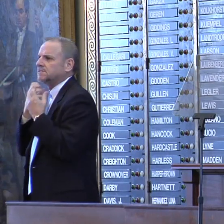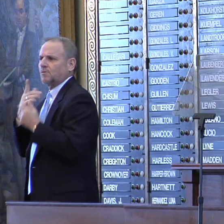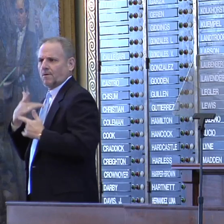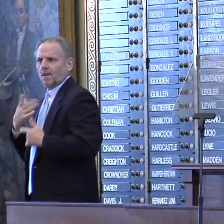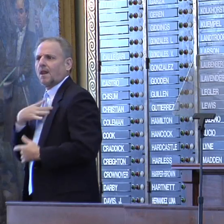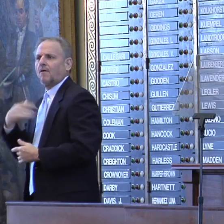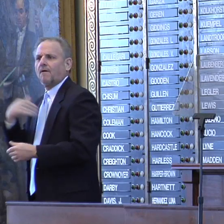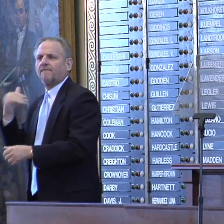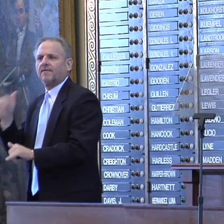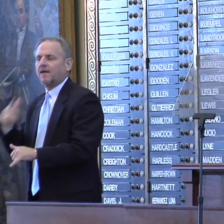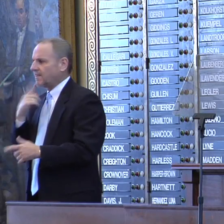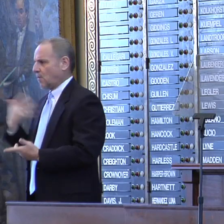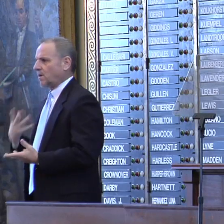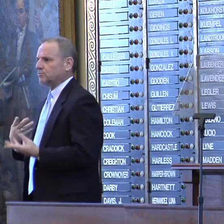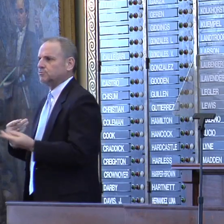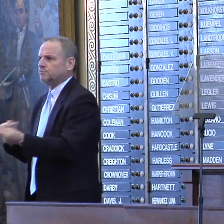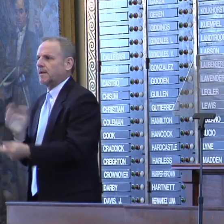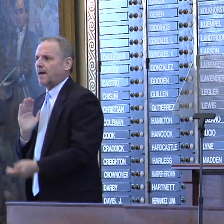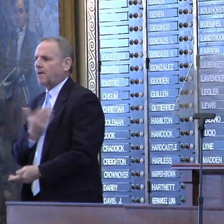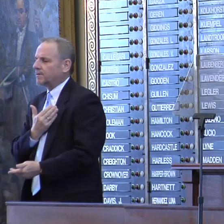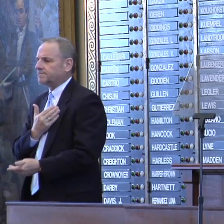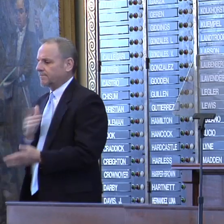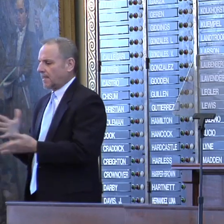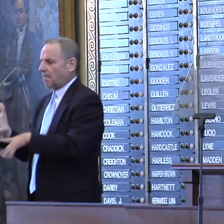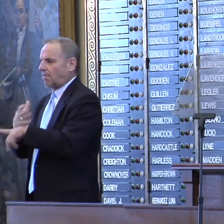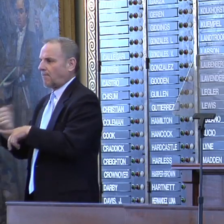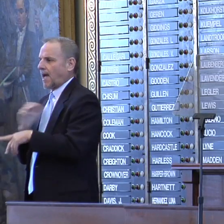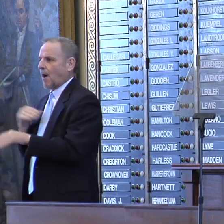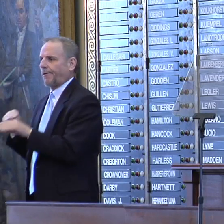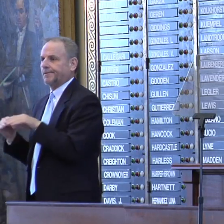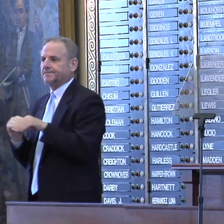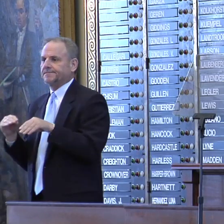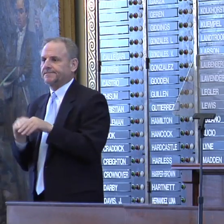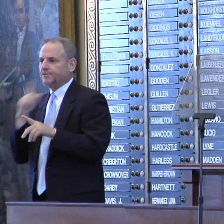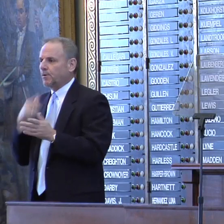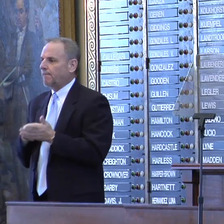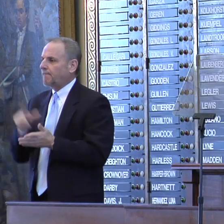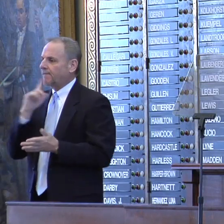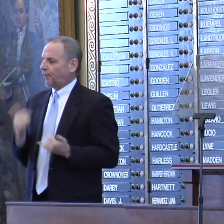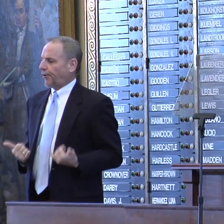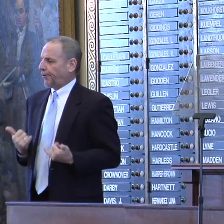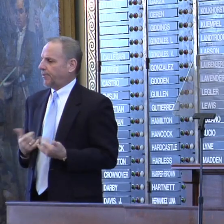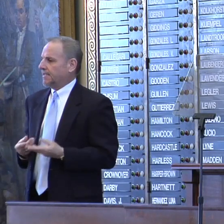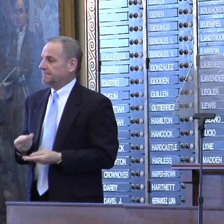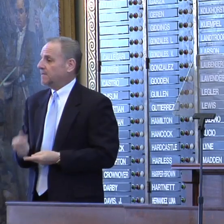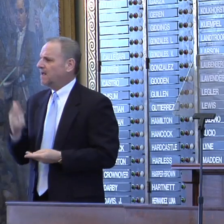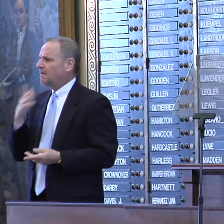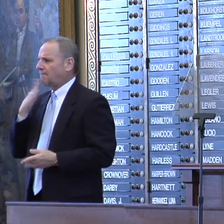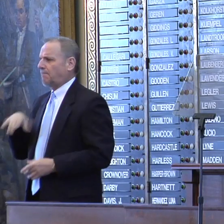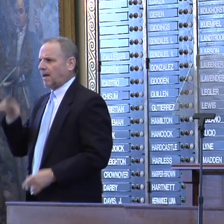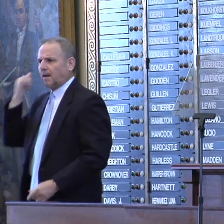state would love for us to spend dry. Emptying the savings account to pay for recurring expenses is a bad idea,